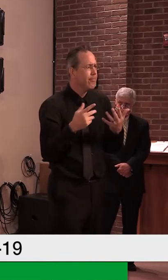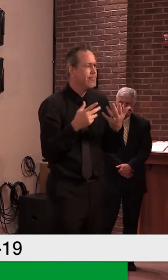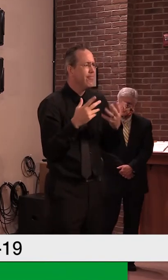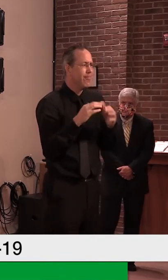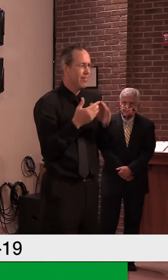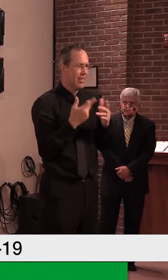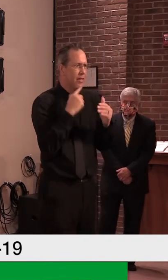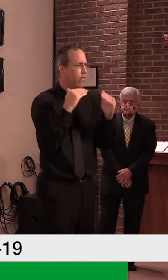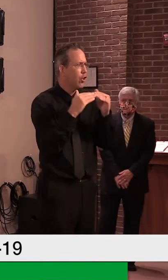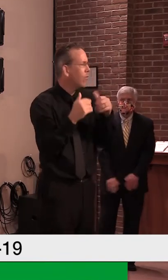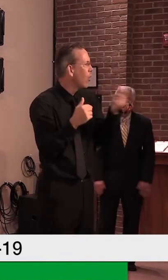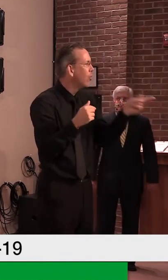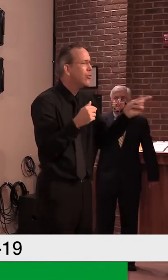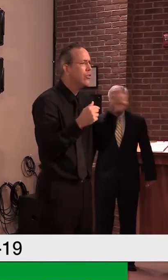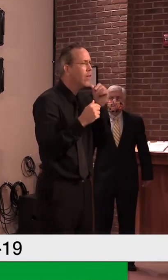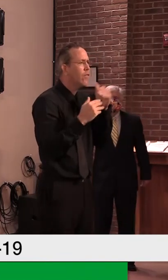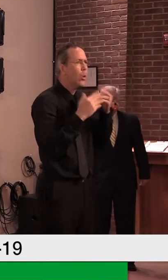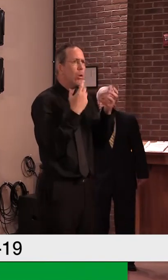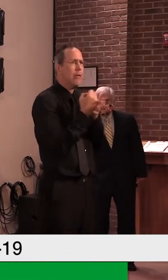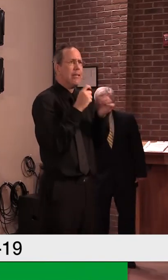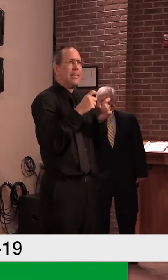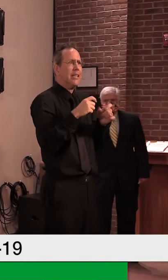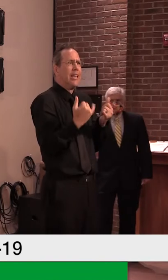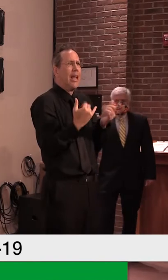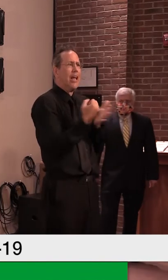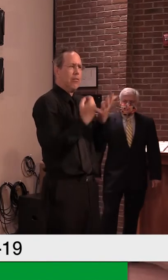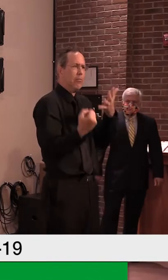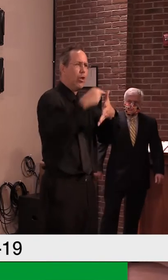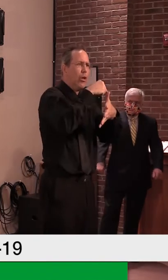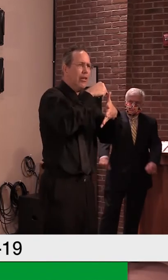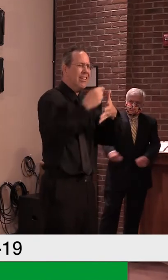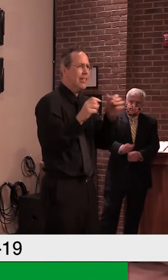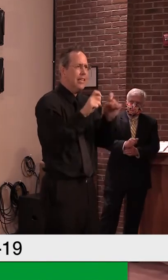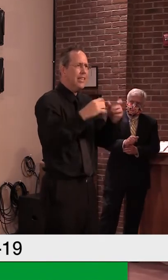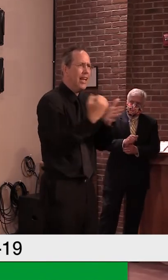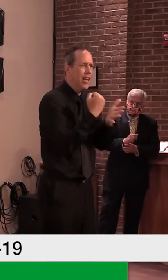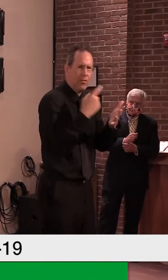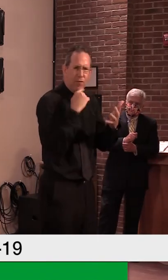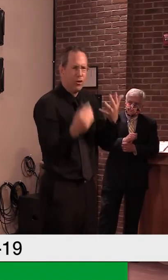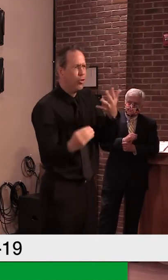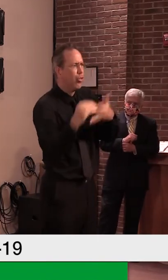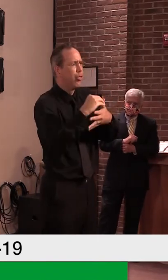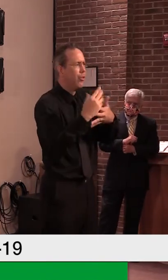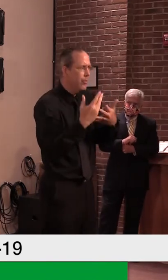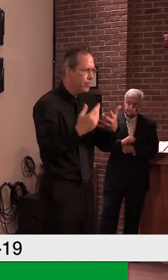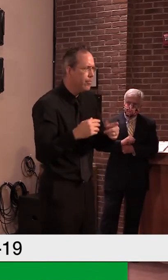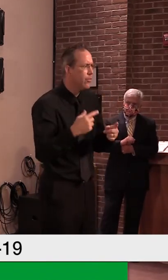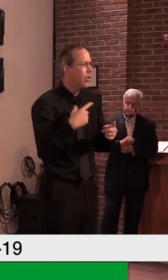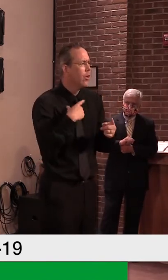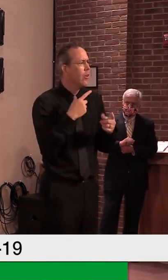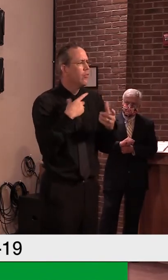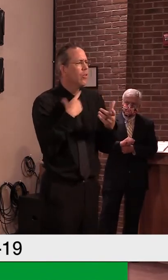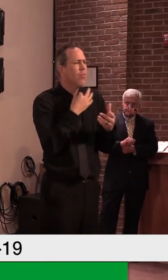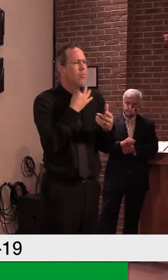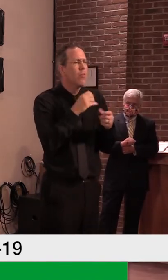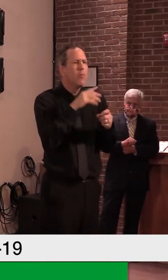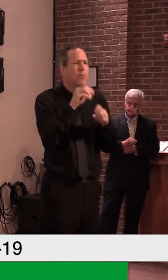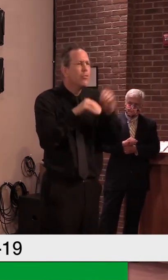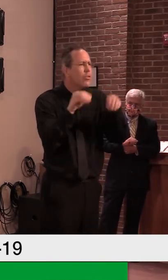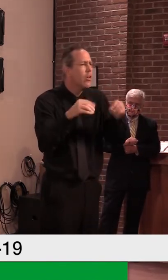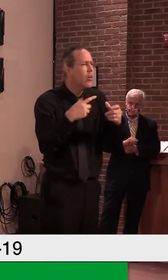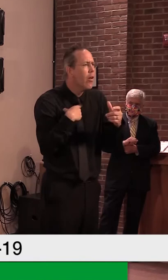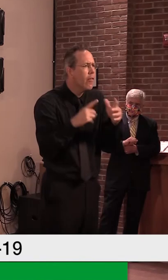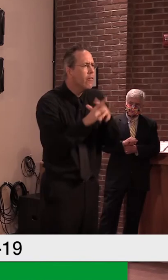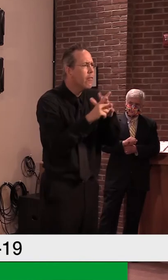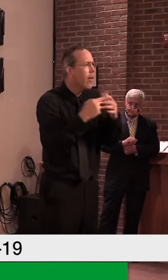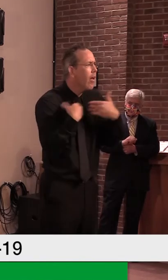is. And does it reflect reality? We've been talking a lot about Mississippi today, and I don't know it as of today, but